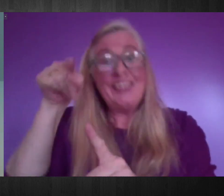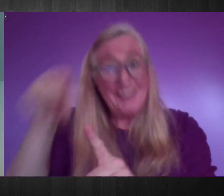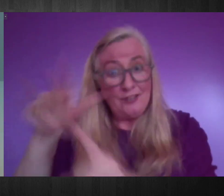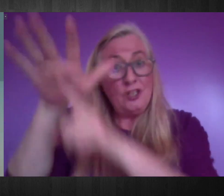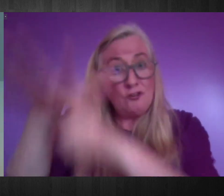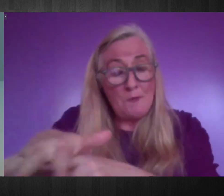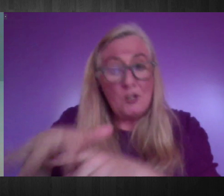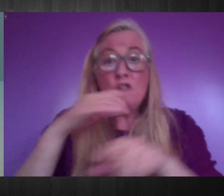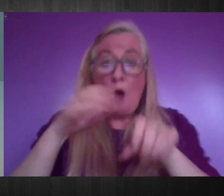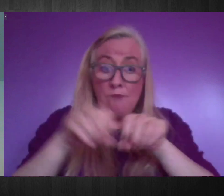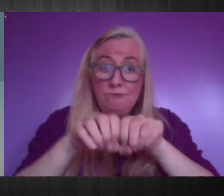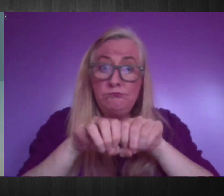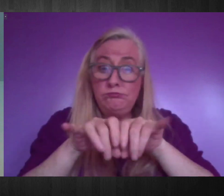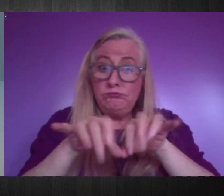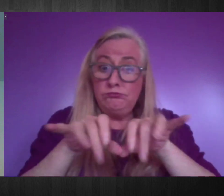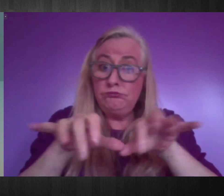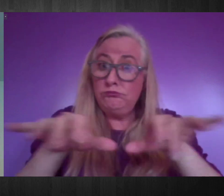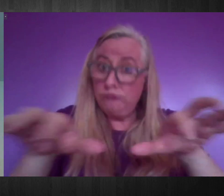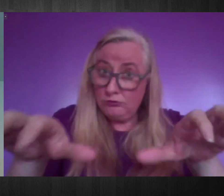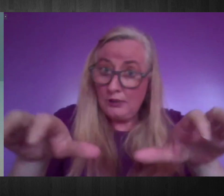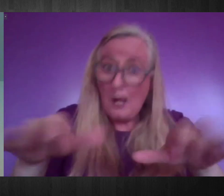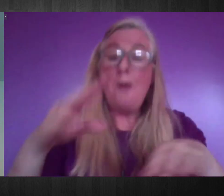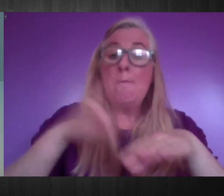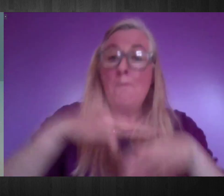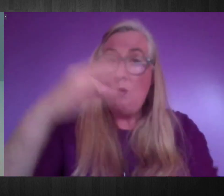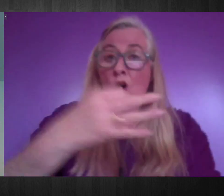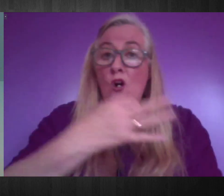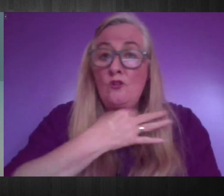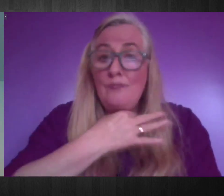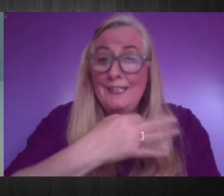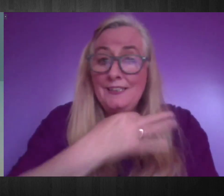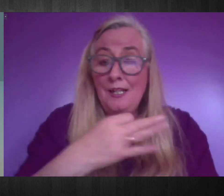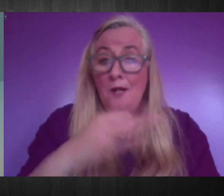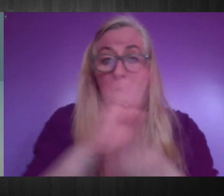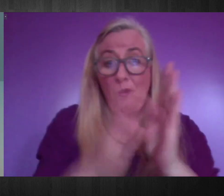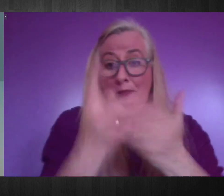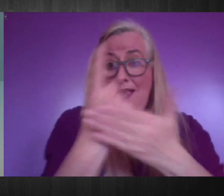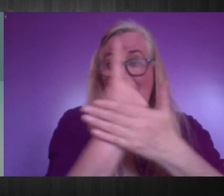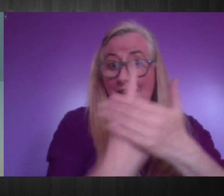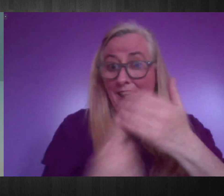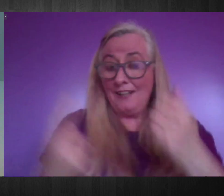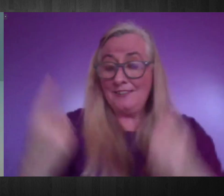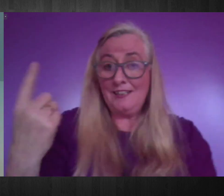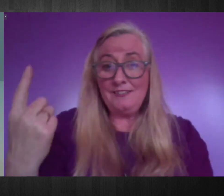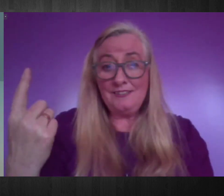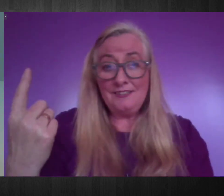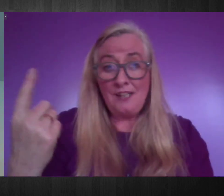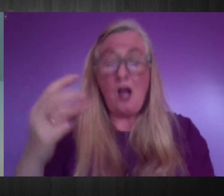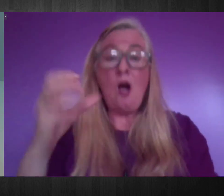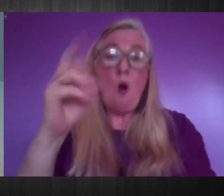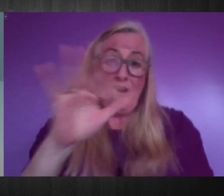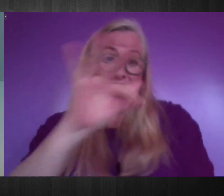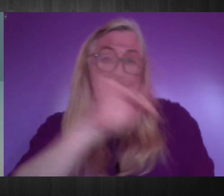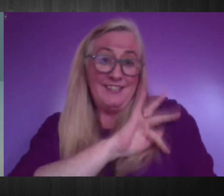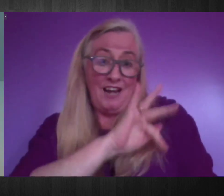the virus in congregated settings and the increased risk associated with being isolated in such settings are indeed when having to self-isolate in the